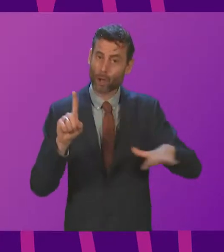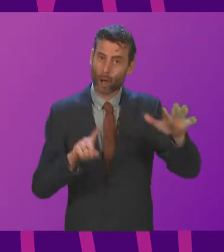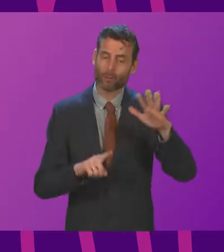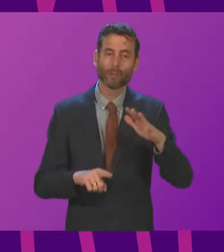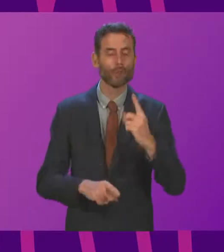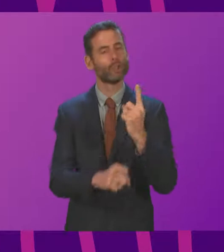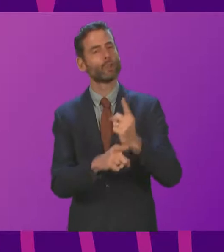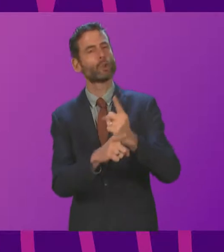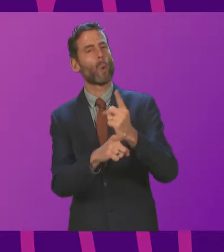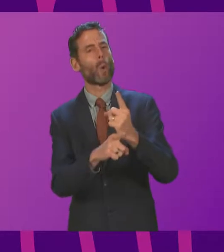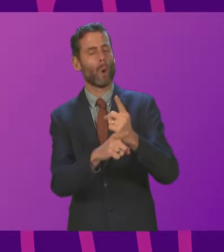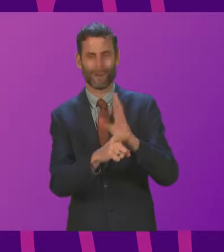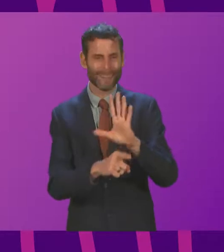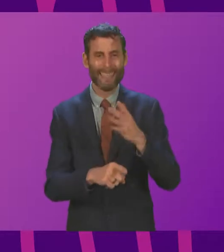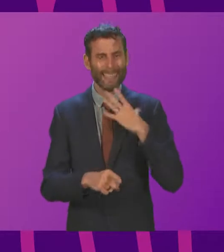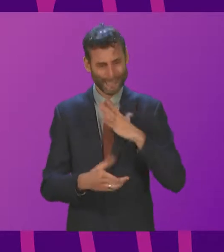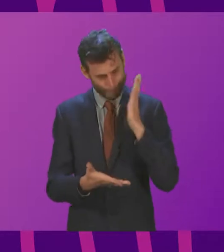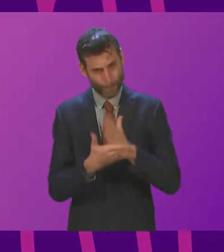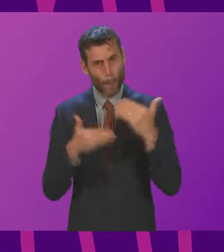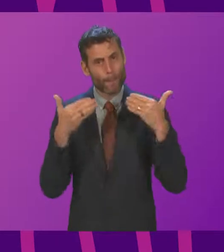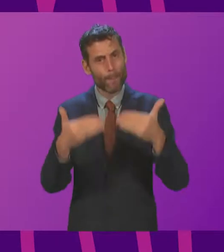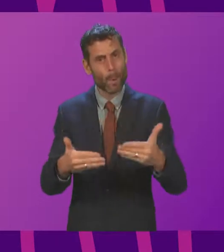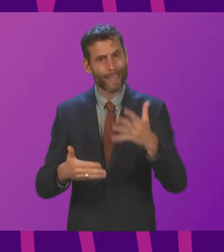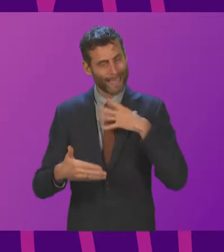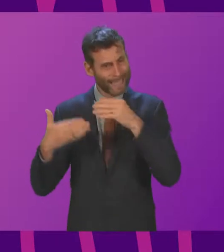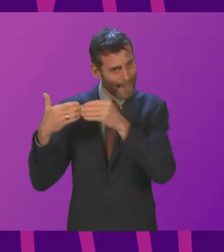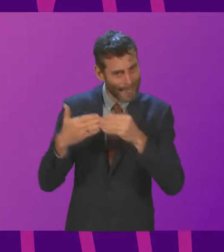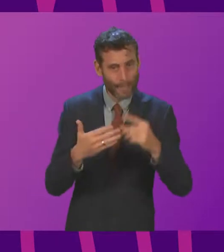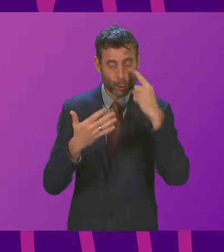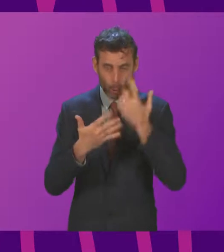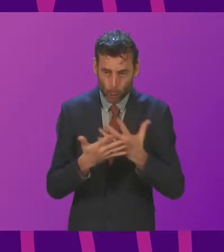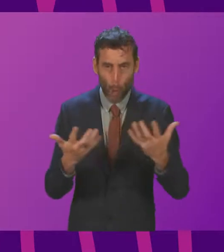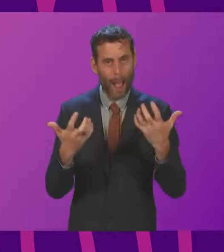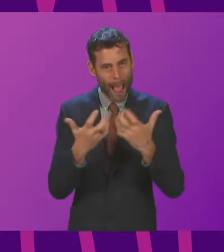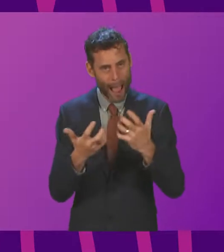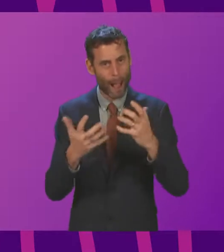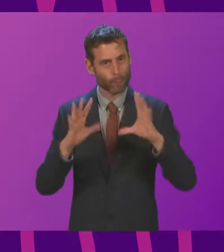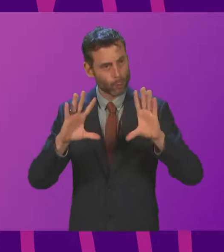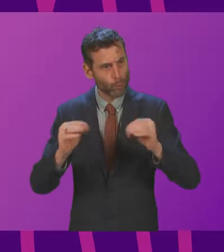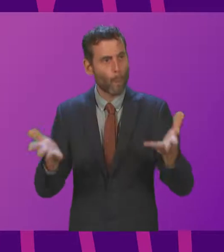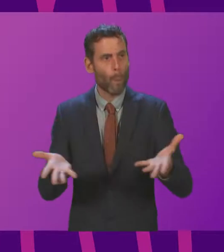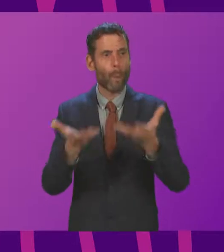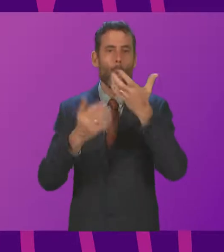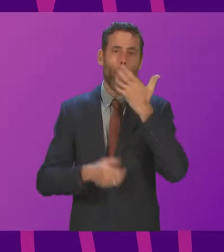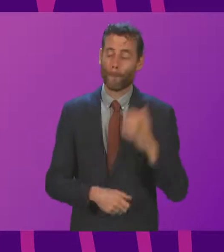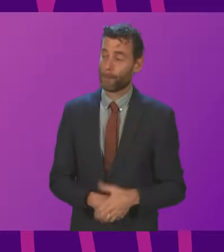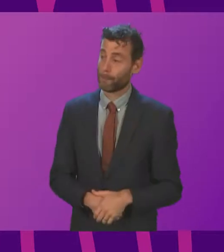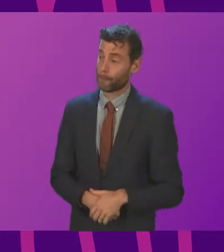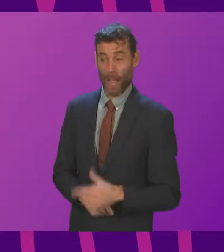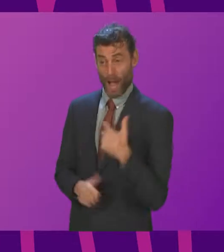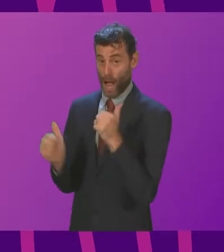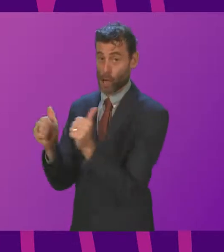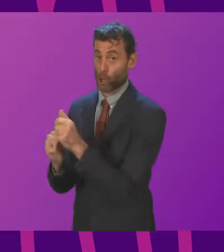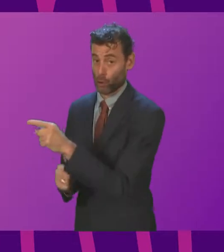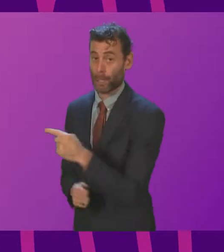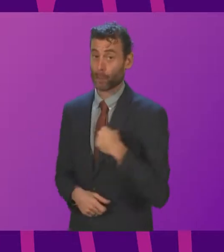means leading by example? First Minister. Yes, do agree that and Scotland does lead by example. That is not to say we have not